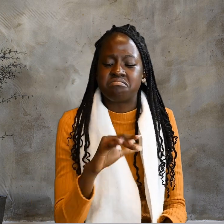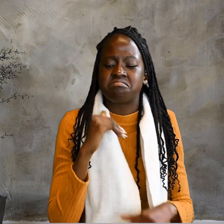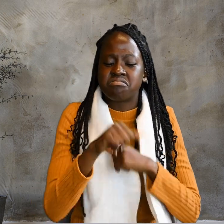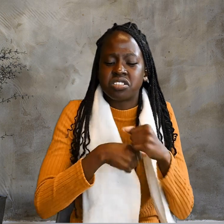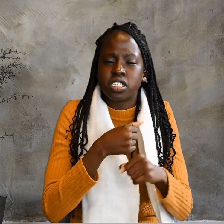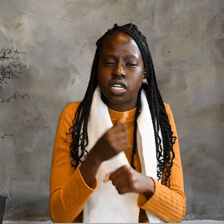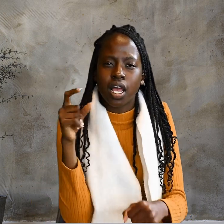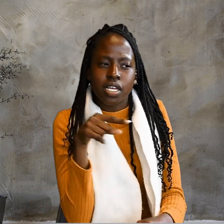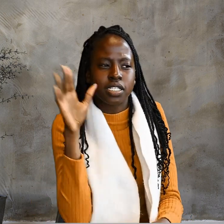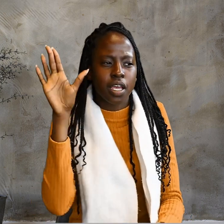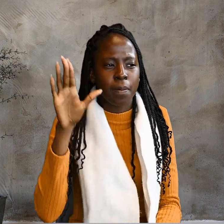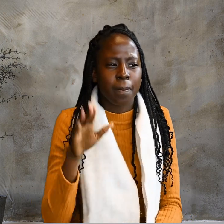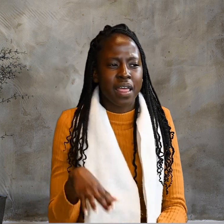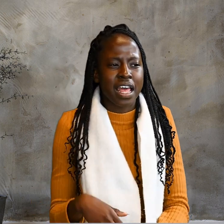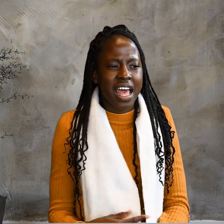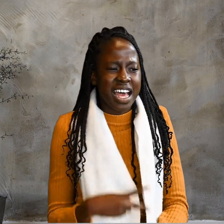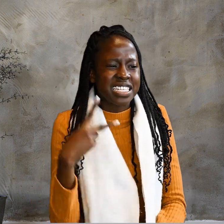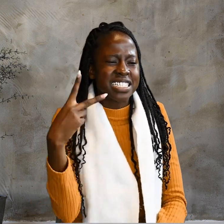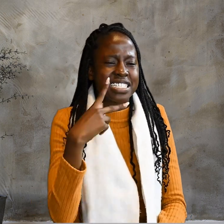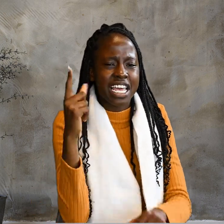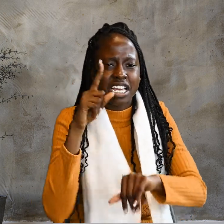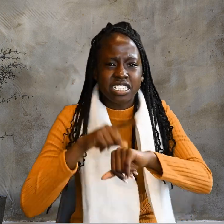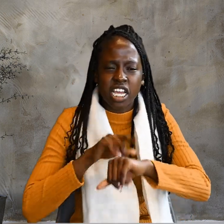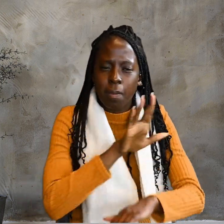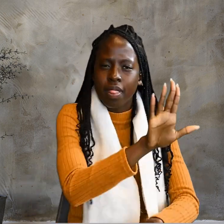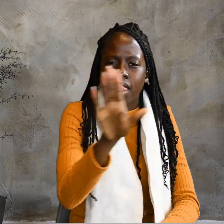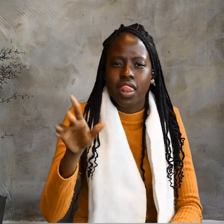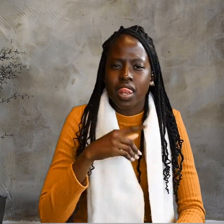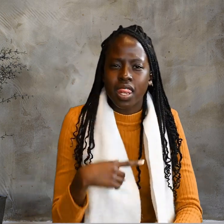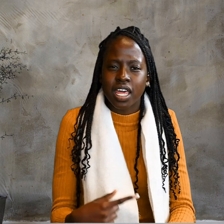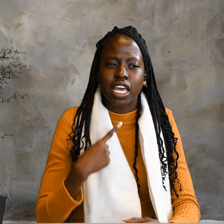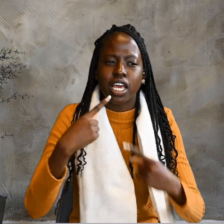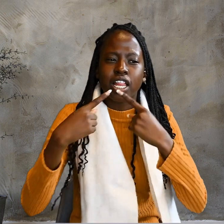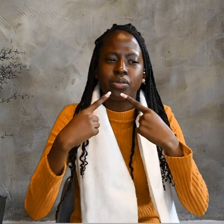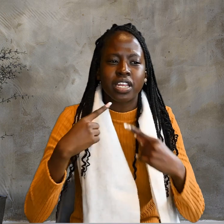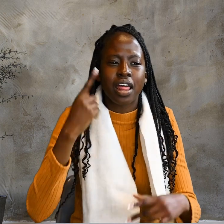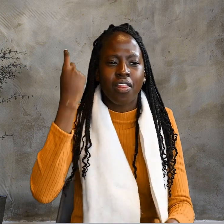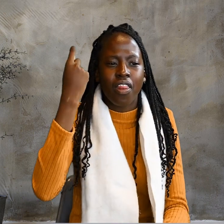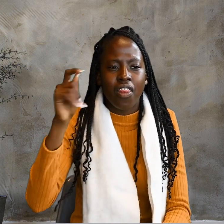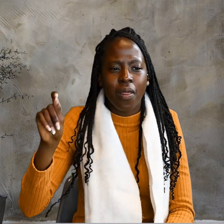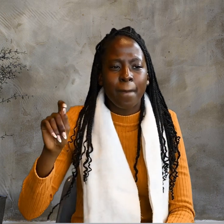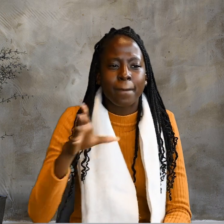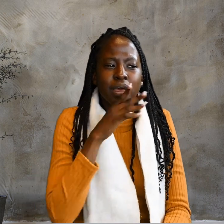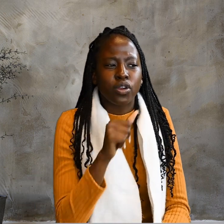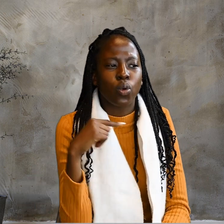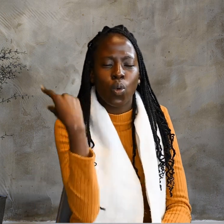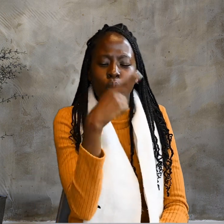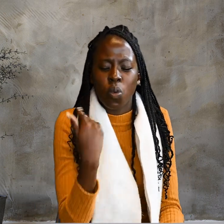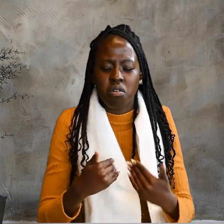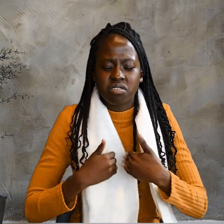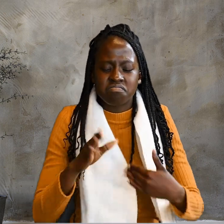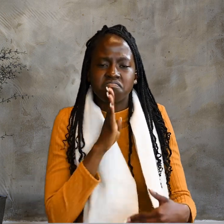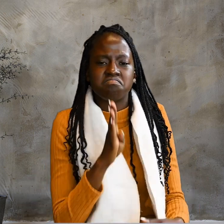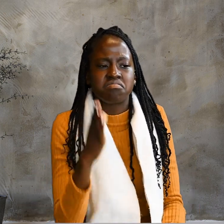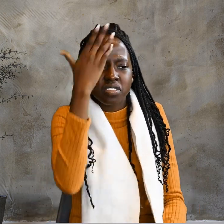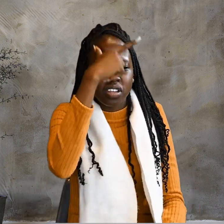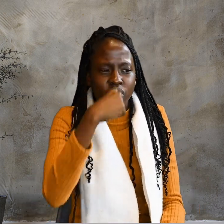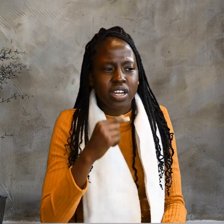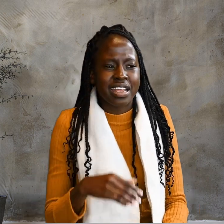A second time, they summoned the man who had been blind. Give glory to